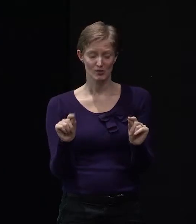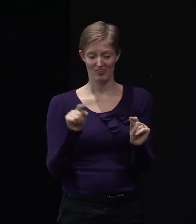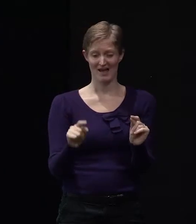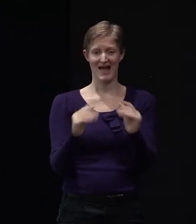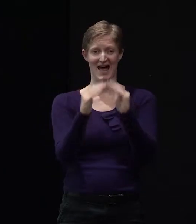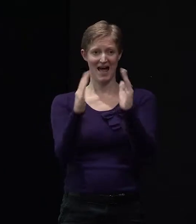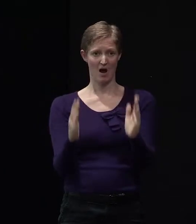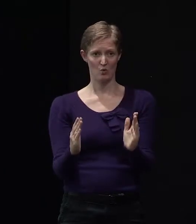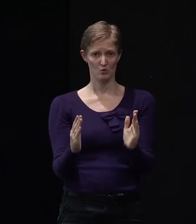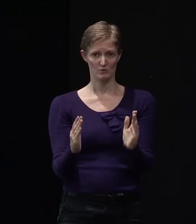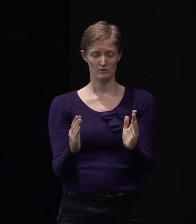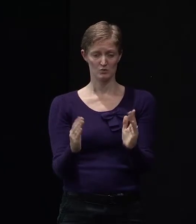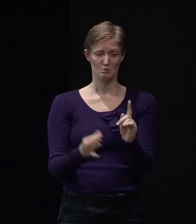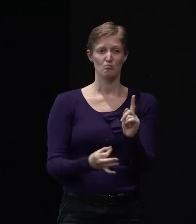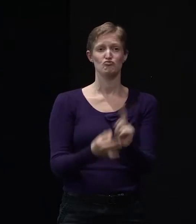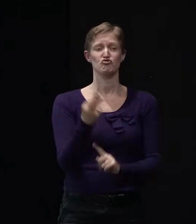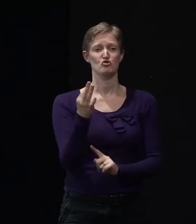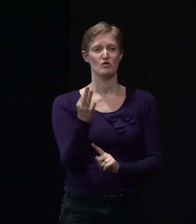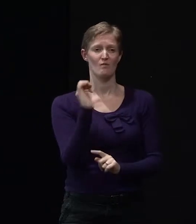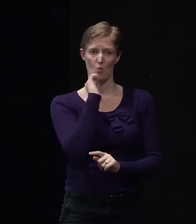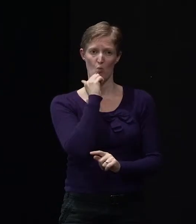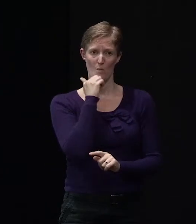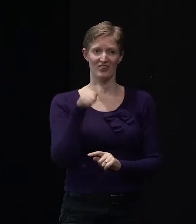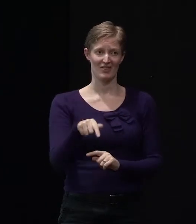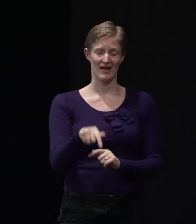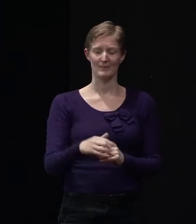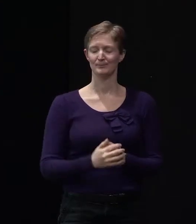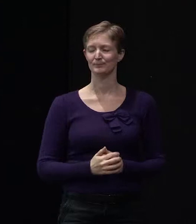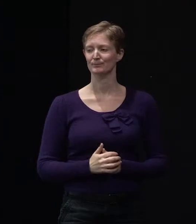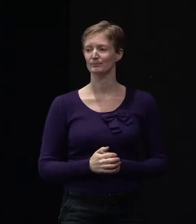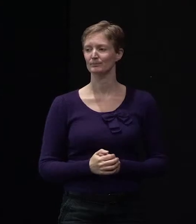which has vastly improved the thermal performance of that house.